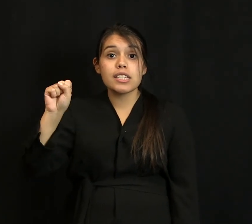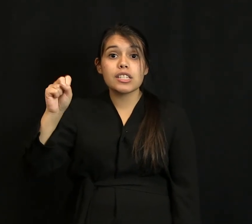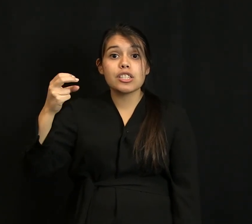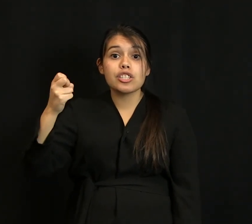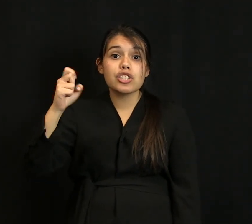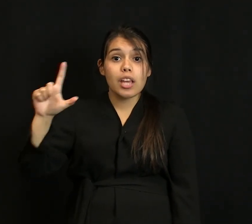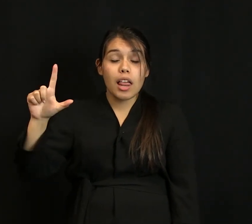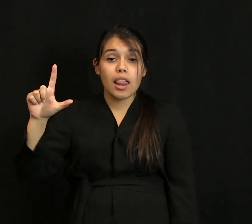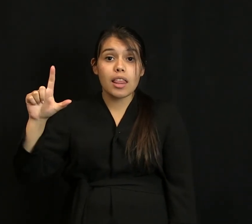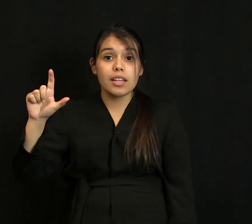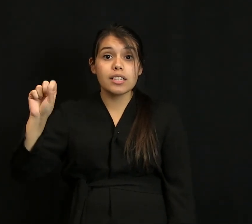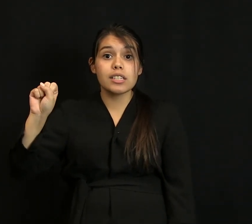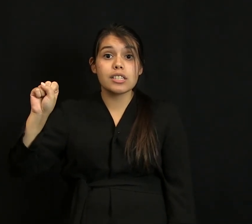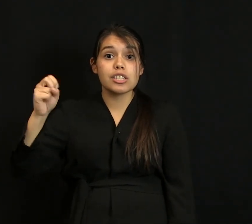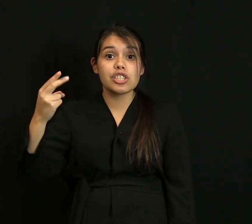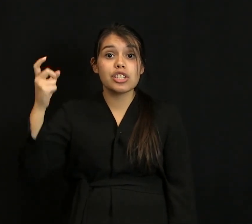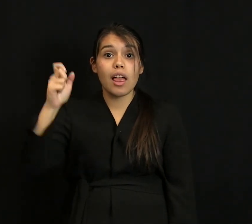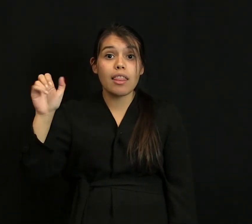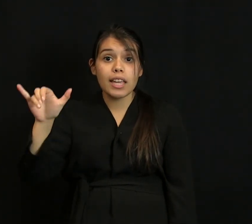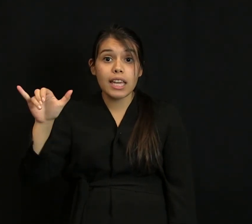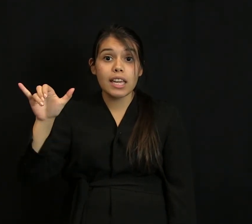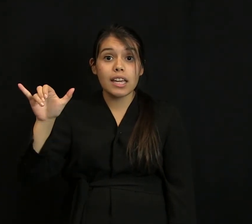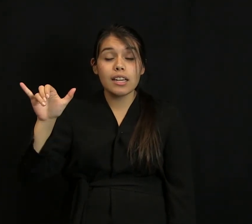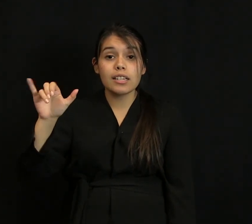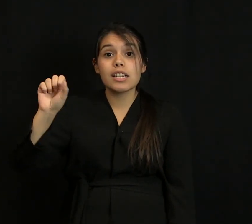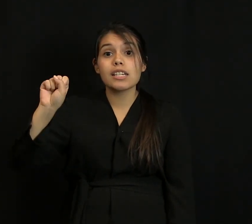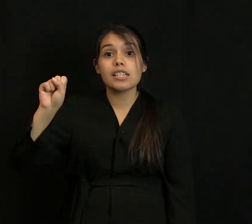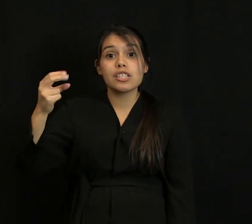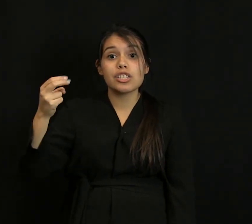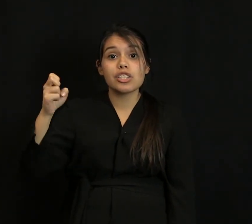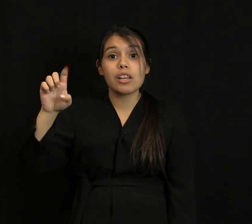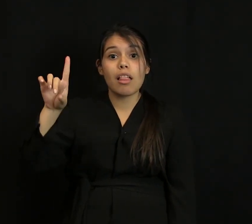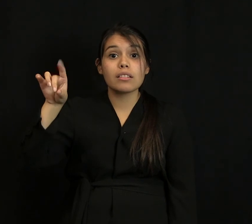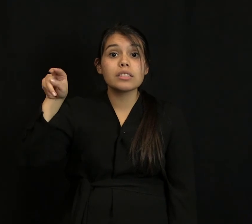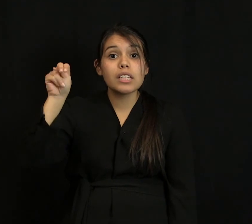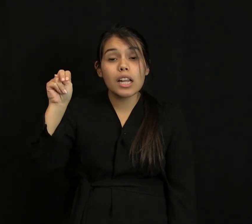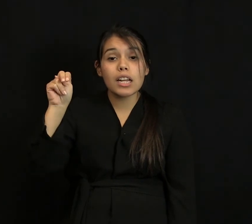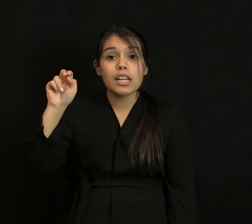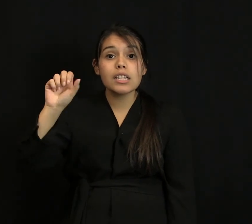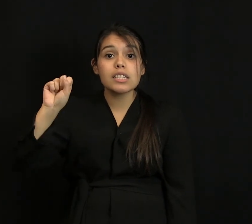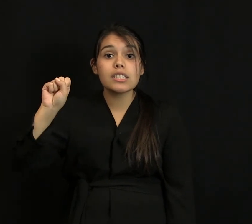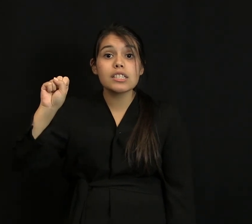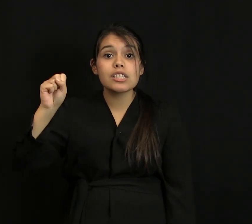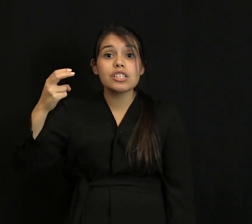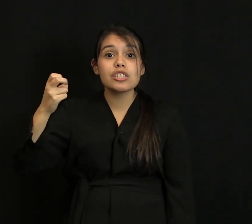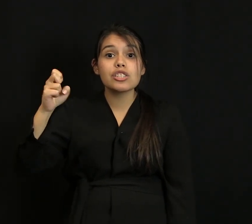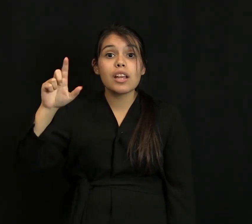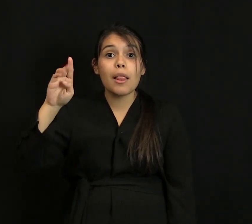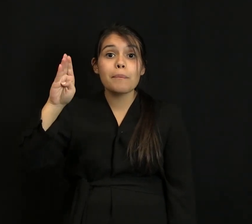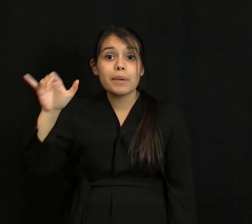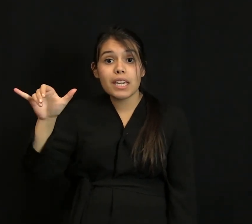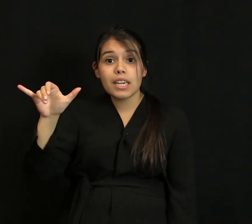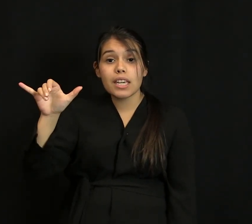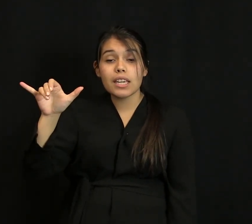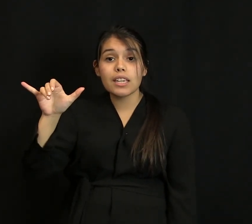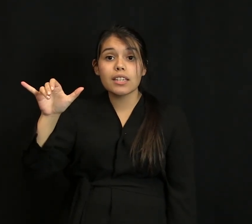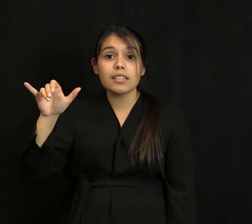Shelley, and Sheldon, and Shelby, and Egbert, and Frank, and other